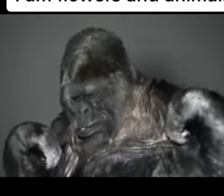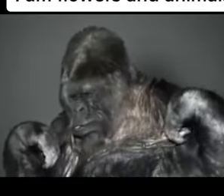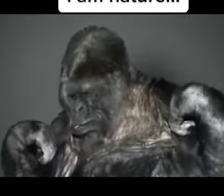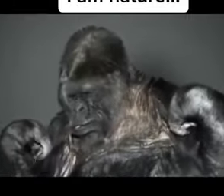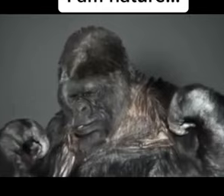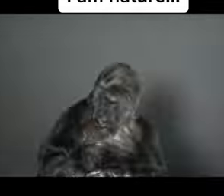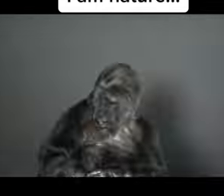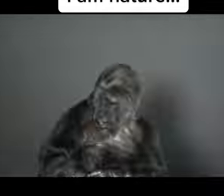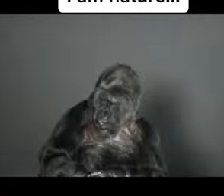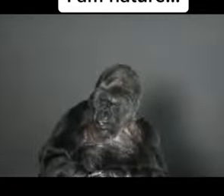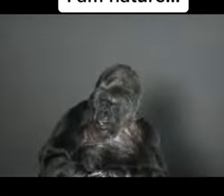I am nature.